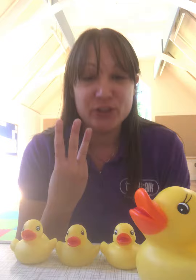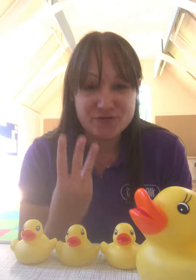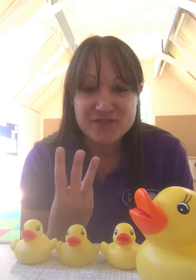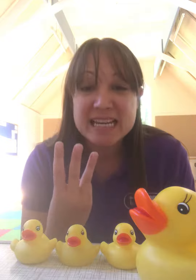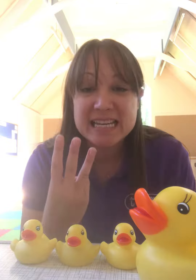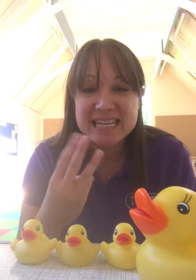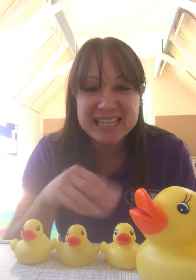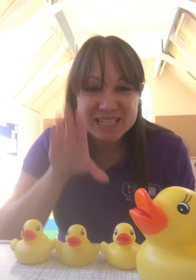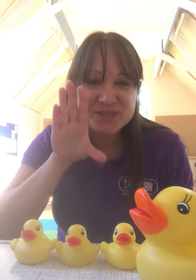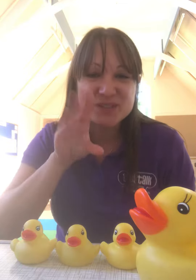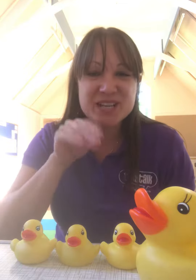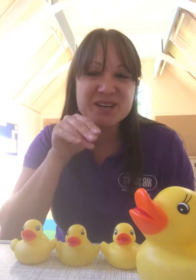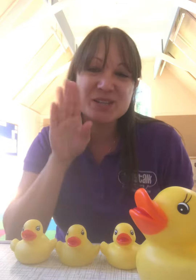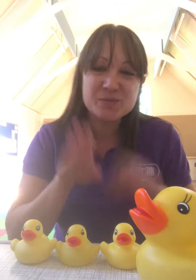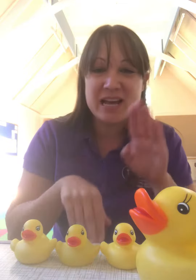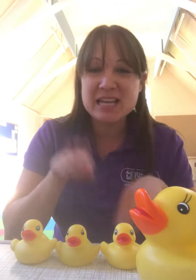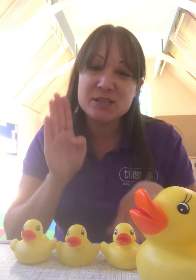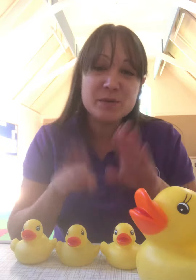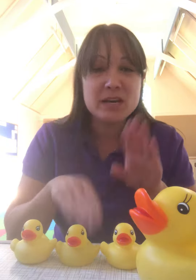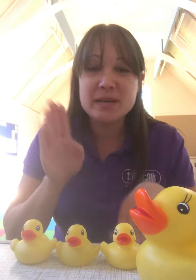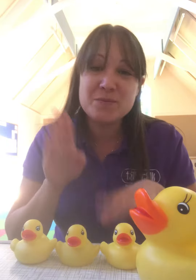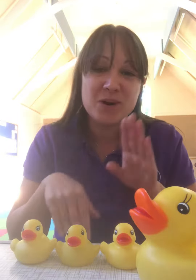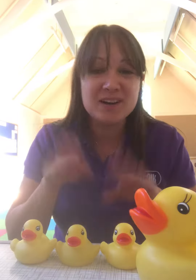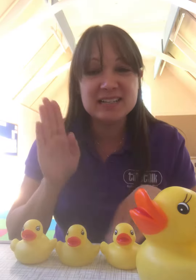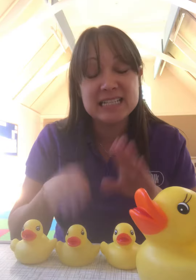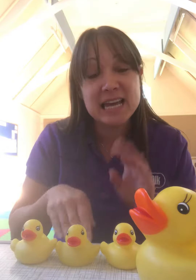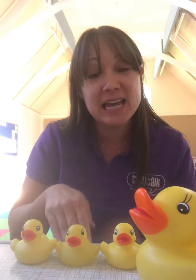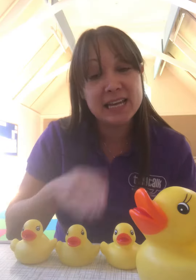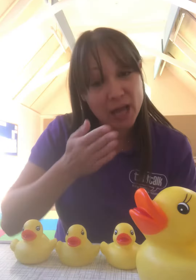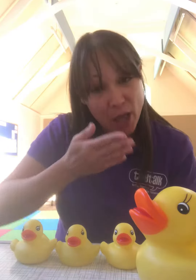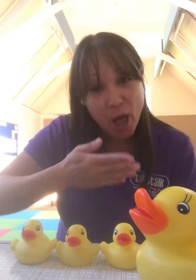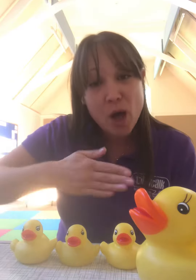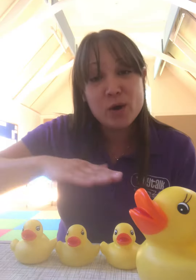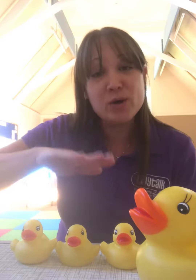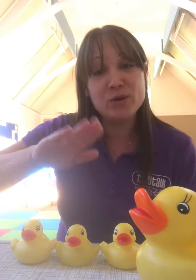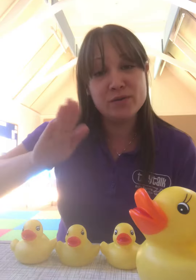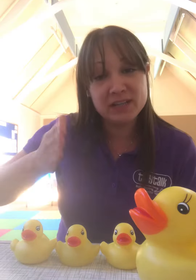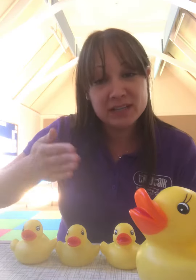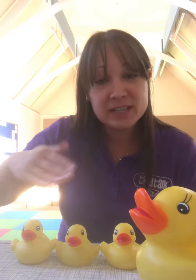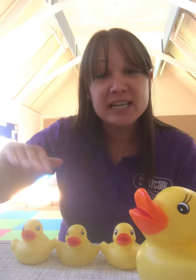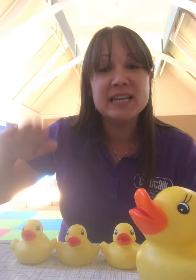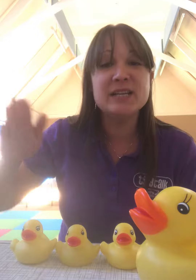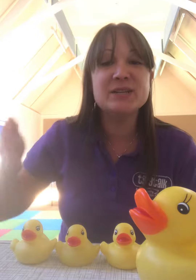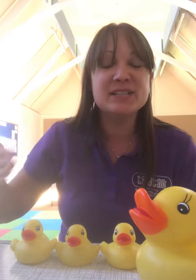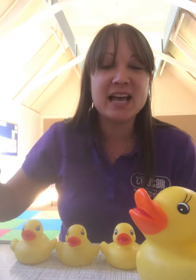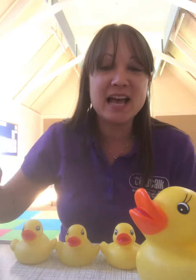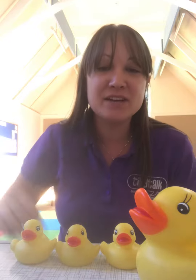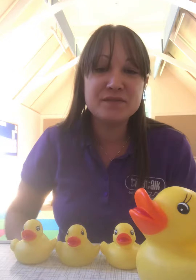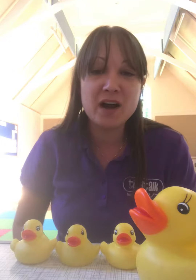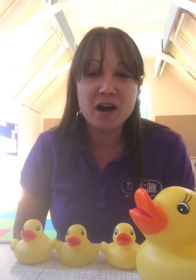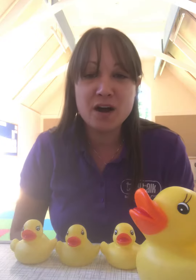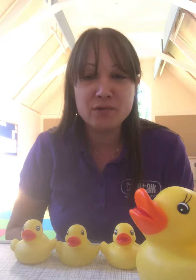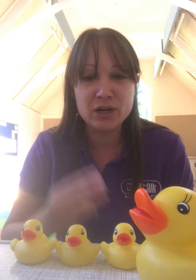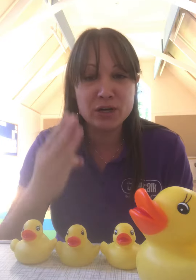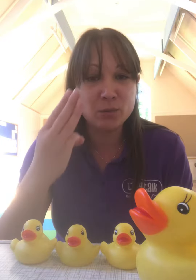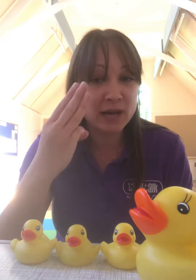Three little ducks went swimming one day, over the hills and far away.